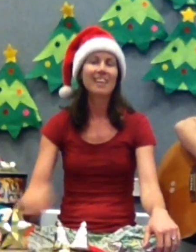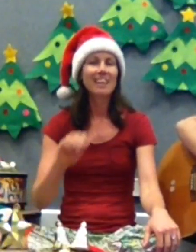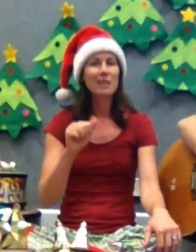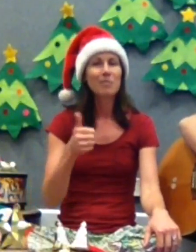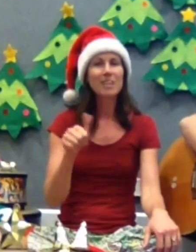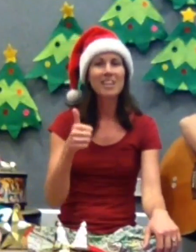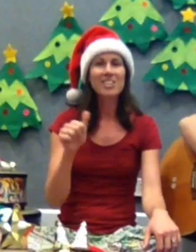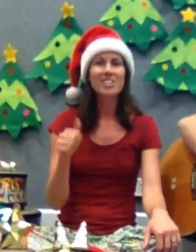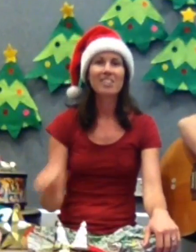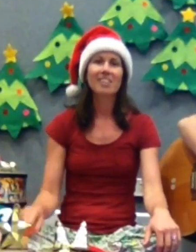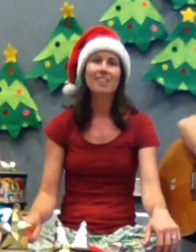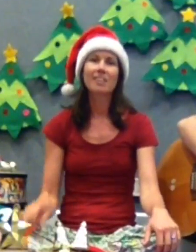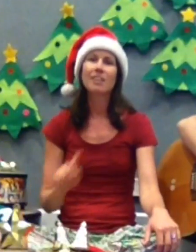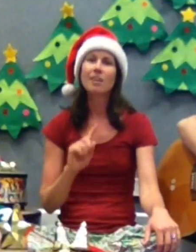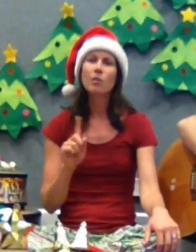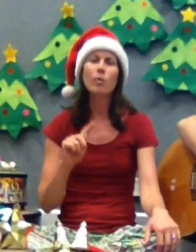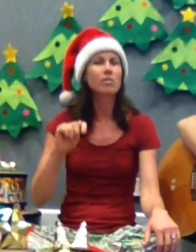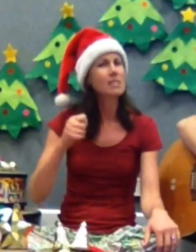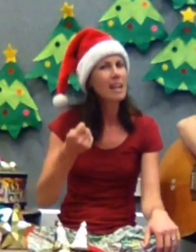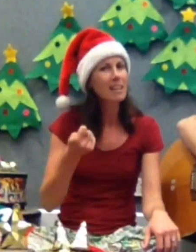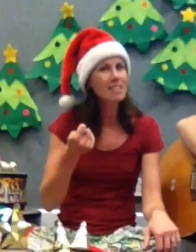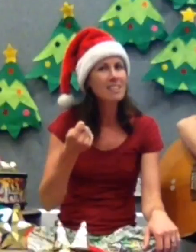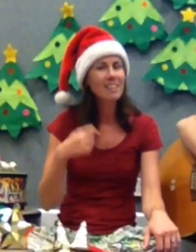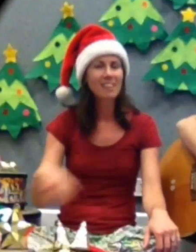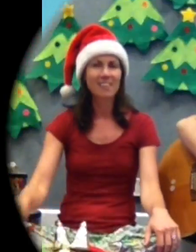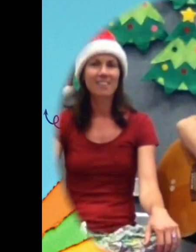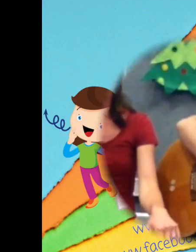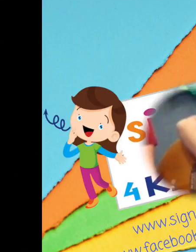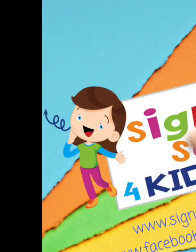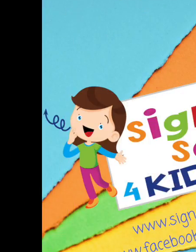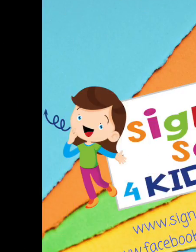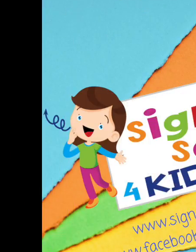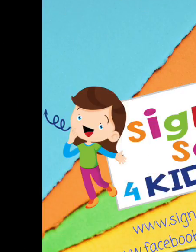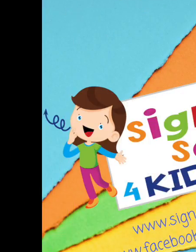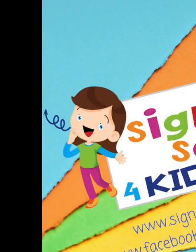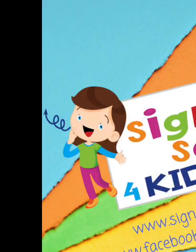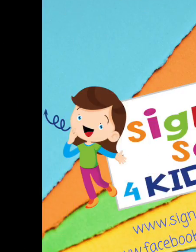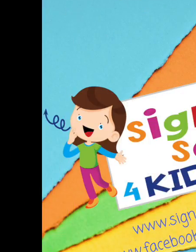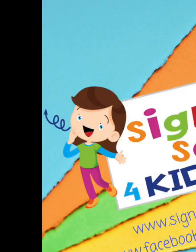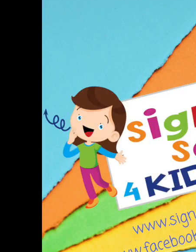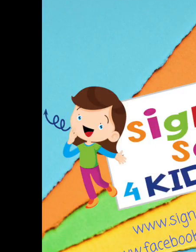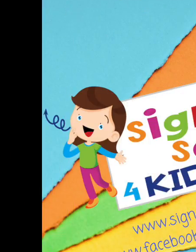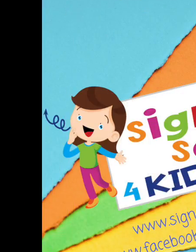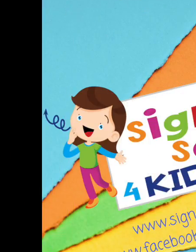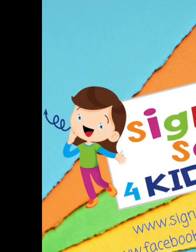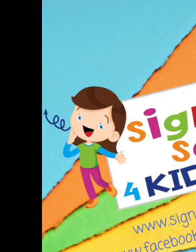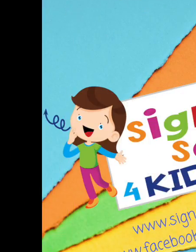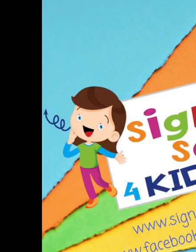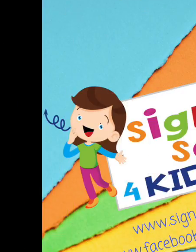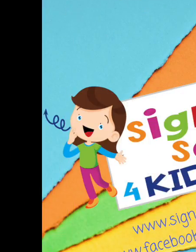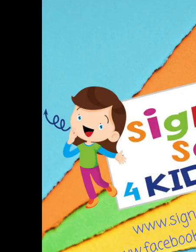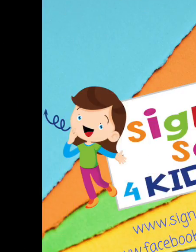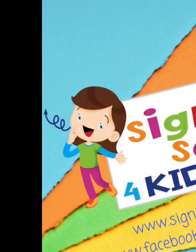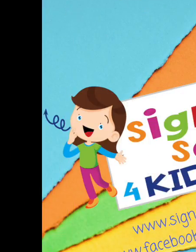Finished! What's next? We'll be And we'll be